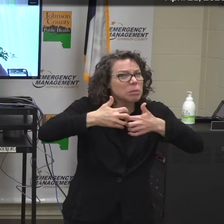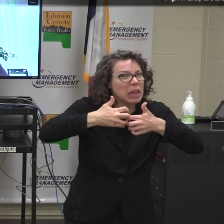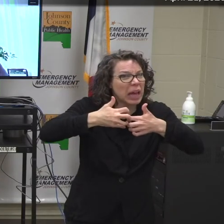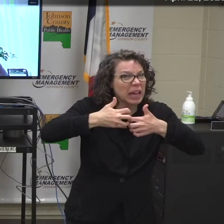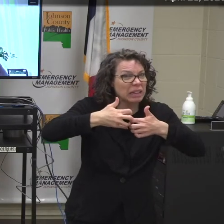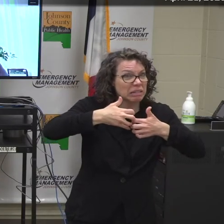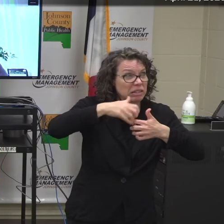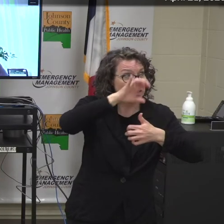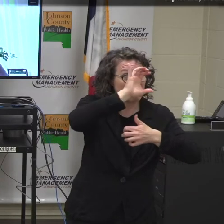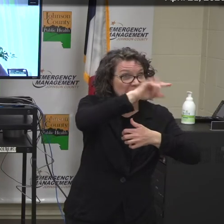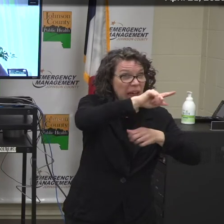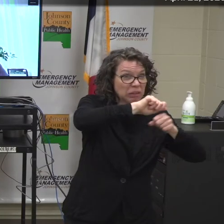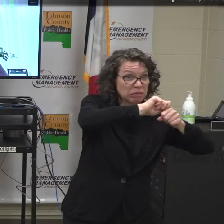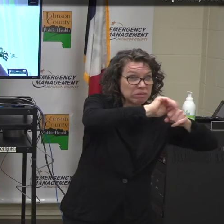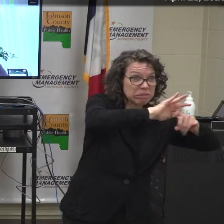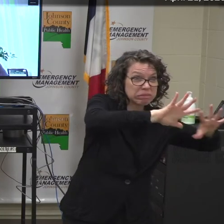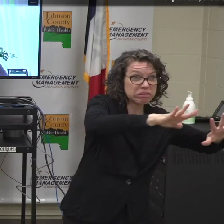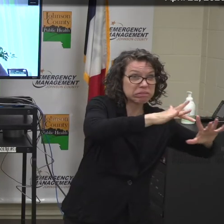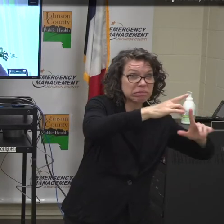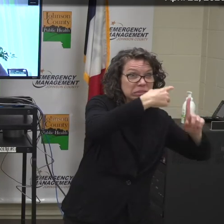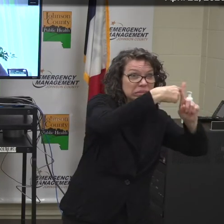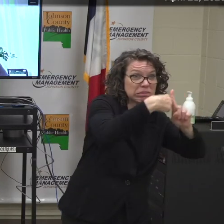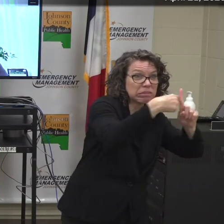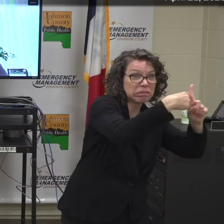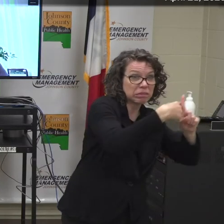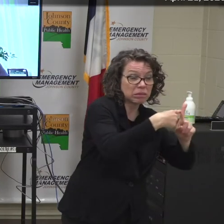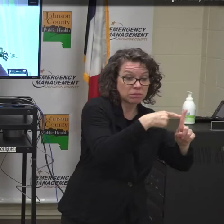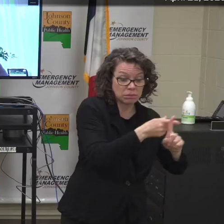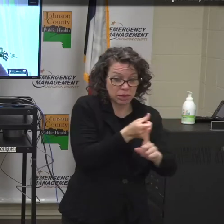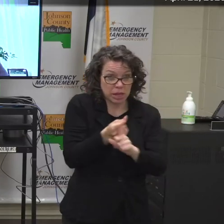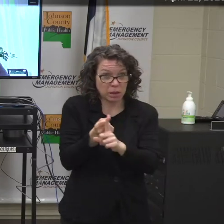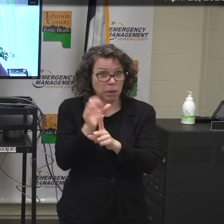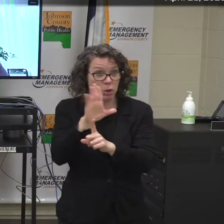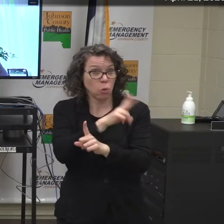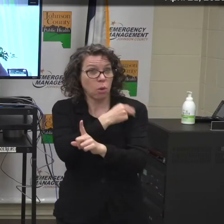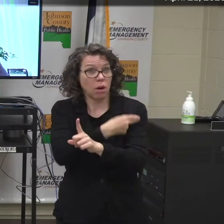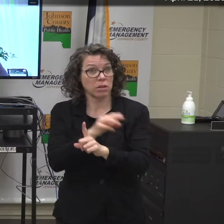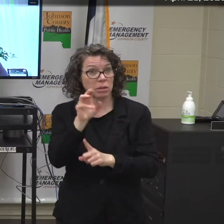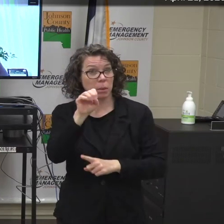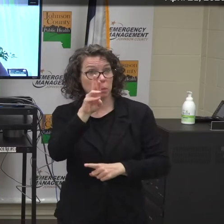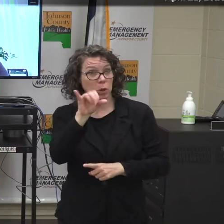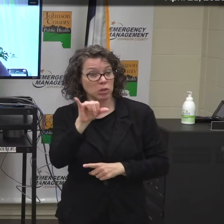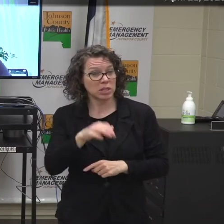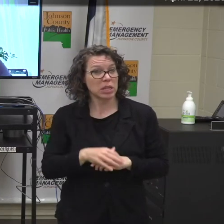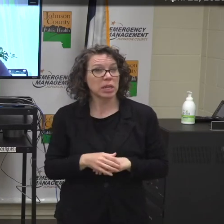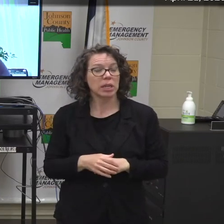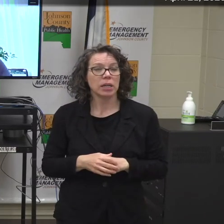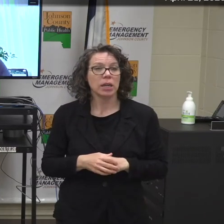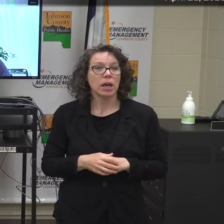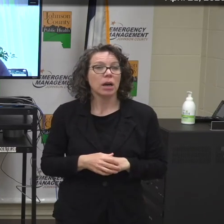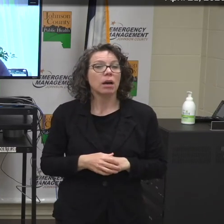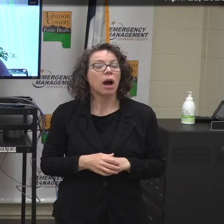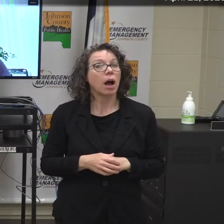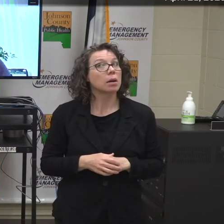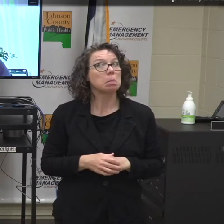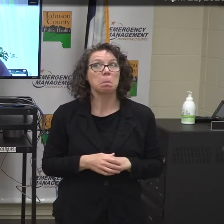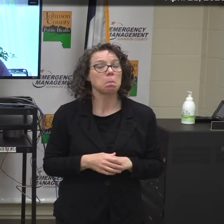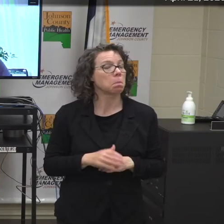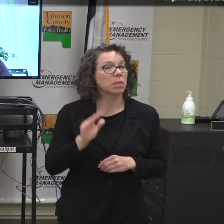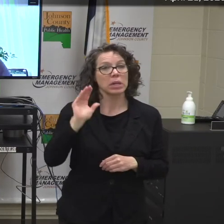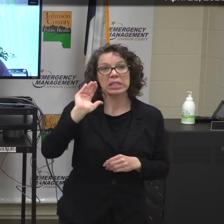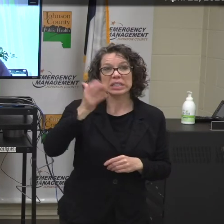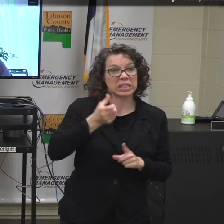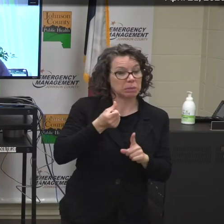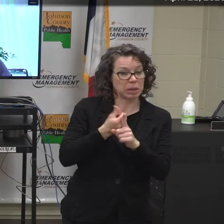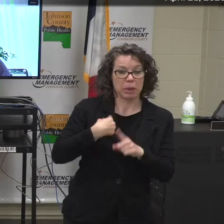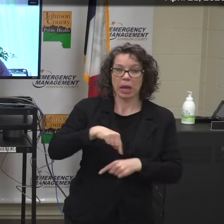impacting Mercy and surge capacity in Johnson County? We are not aware of any dramatic impact. We